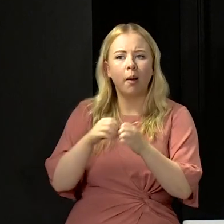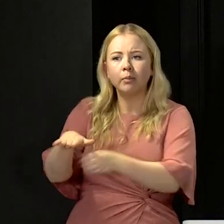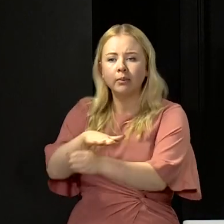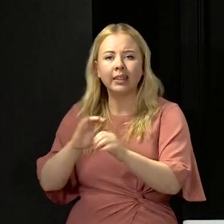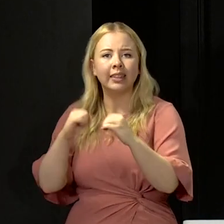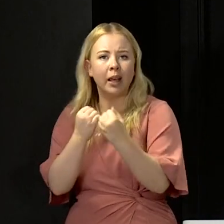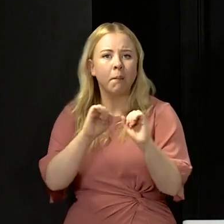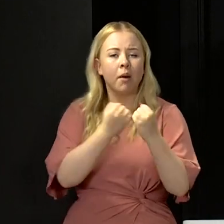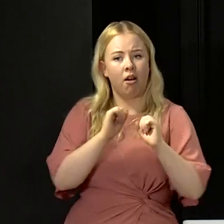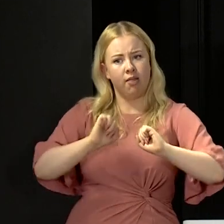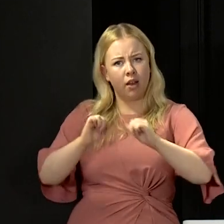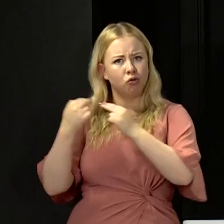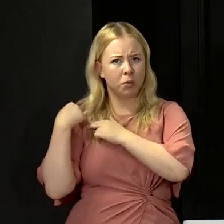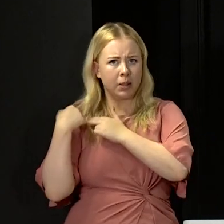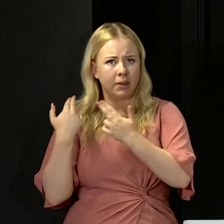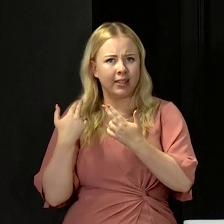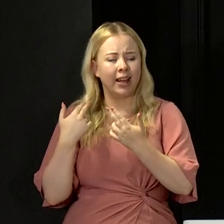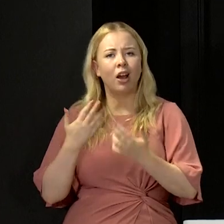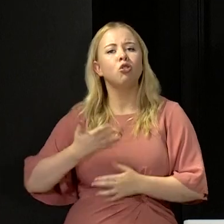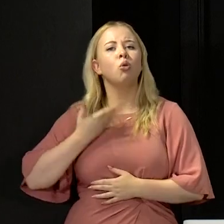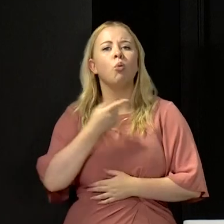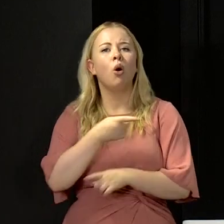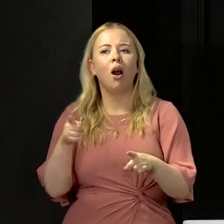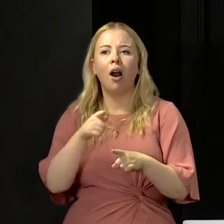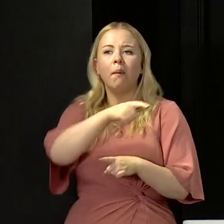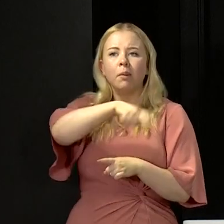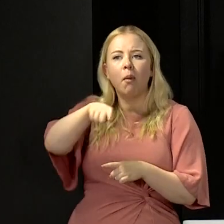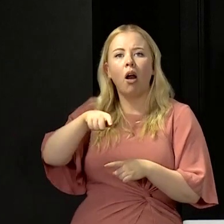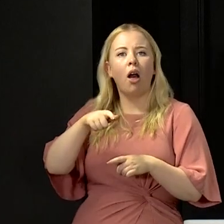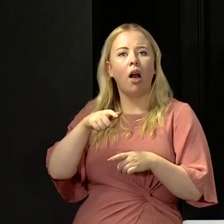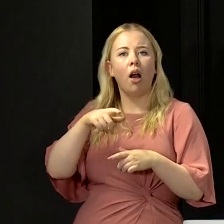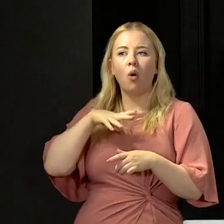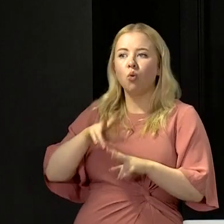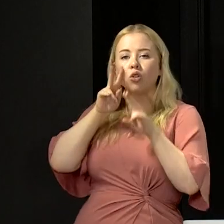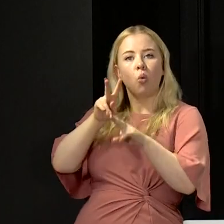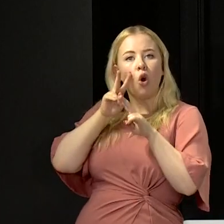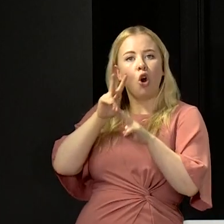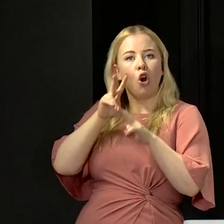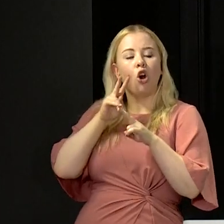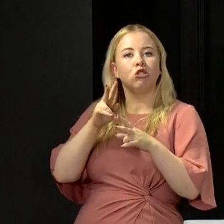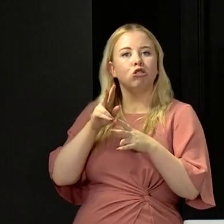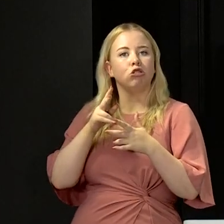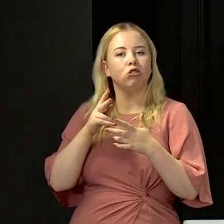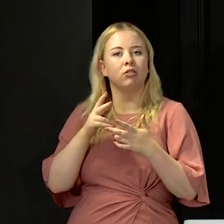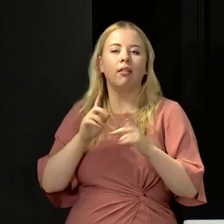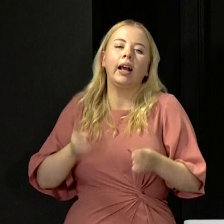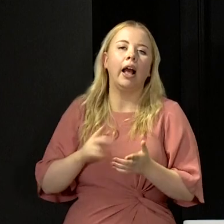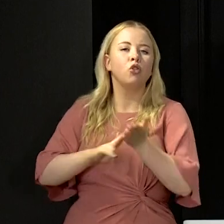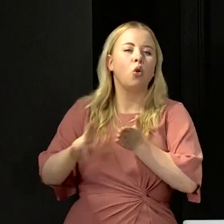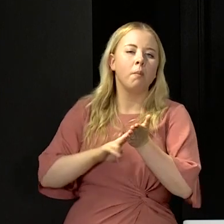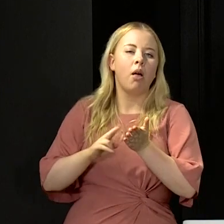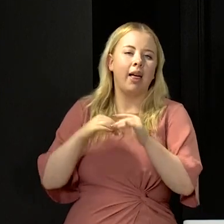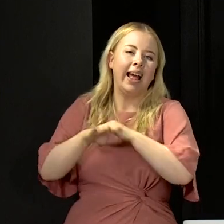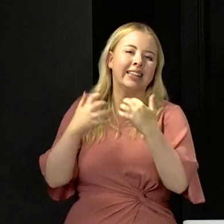price of this to be paid by fans who want to watch football, even though they can't go as normal to spectate in